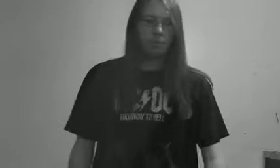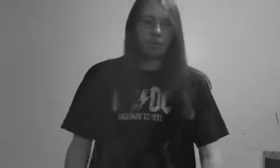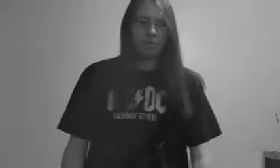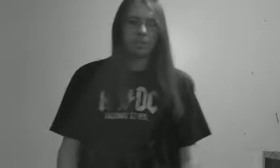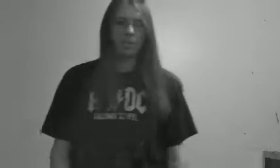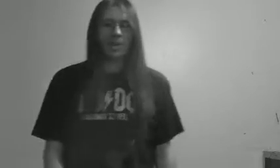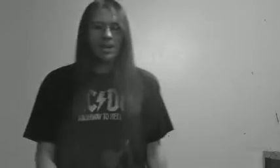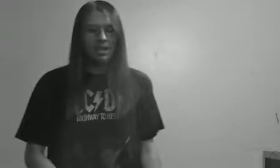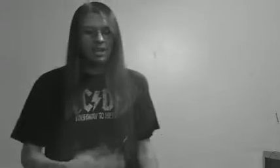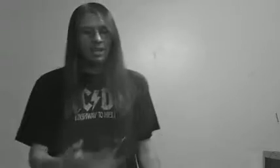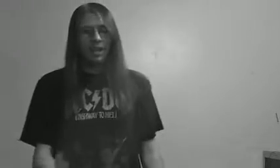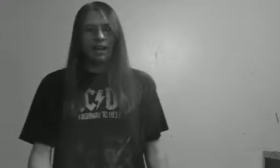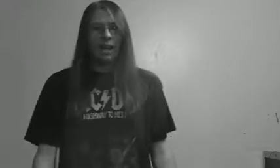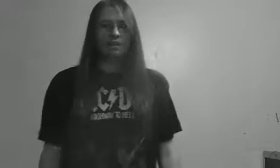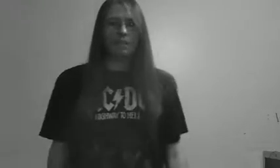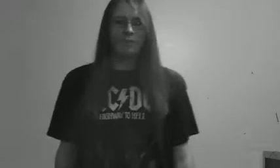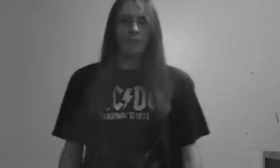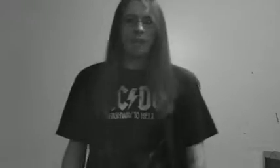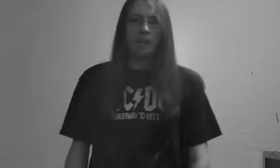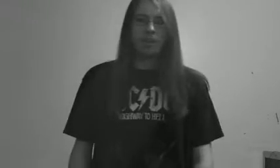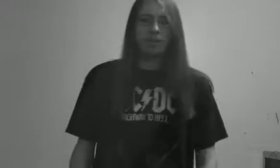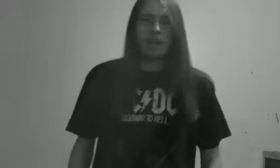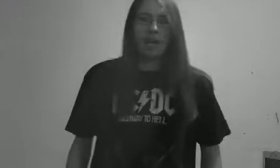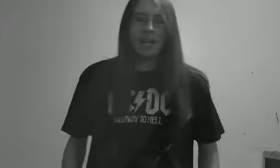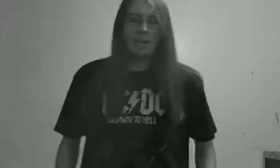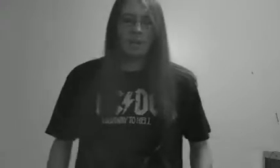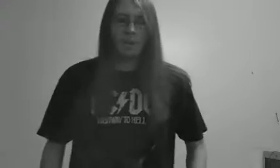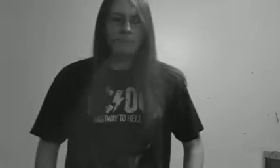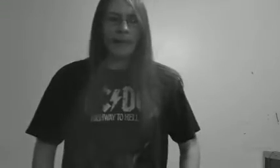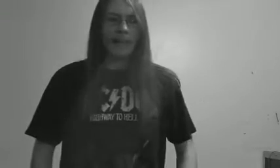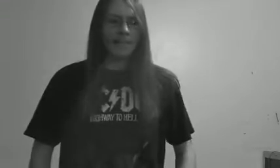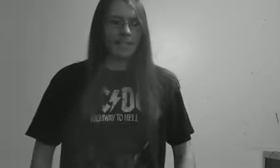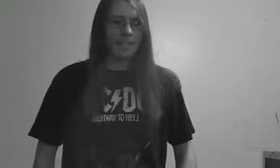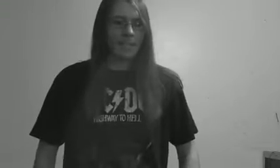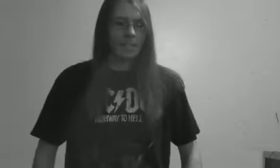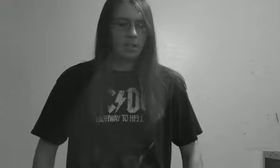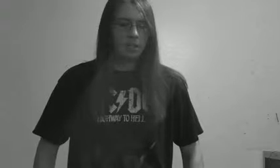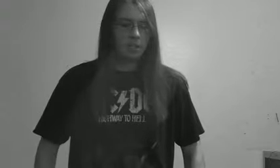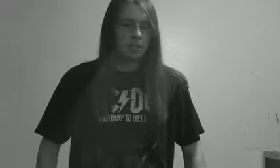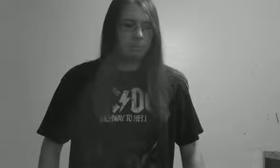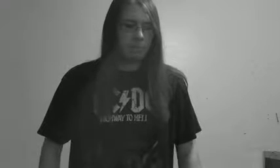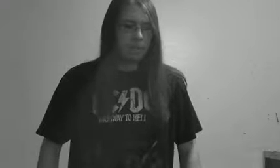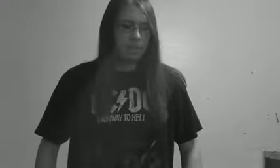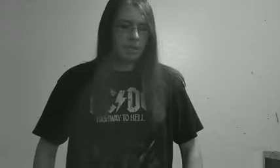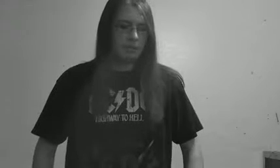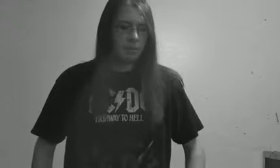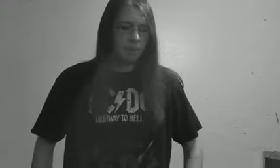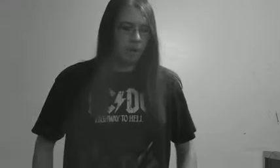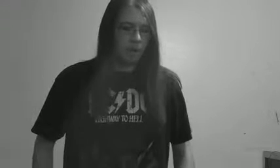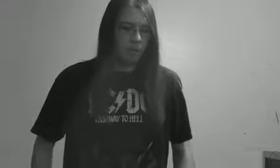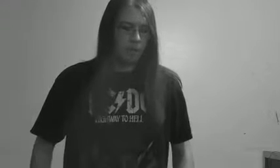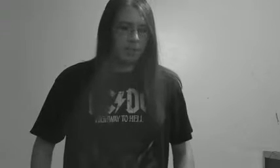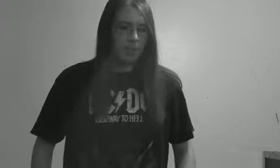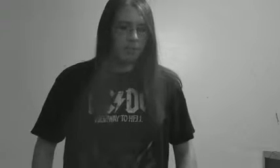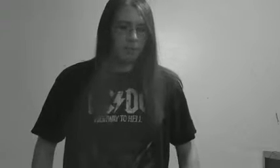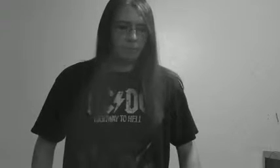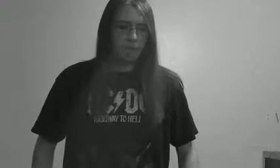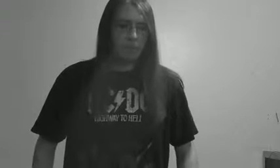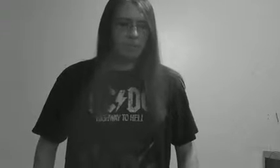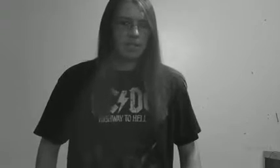on me, so. Yeah, I'll give a short hair a try, and I'll grow it back. Yeah, I know it's going to piss some people off. I've already got people on MySpace,